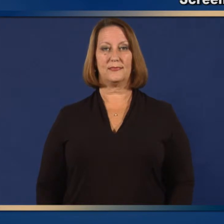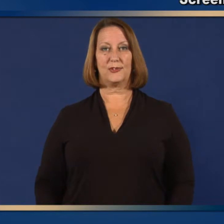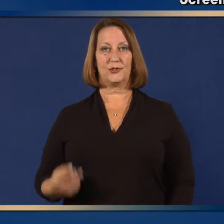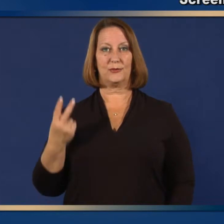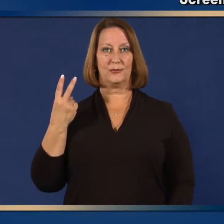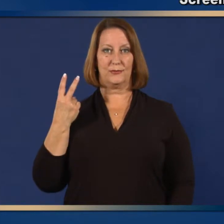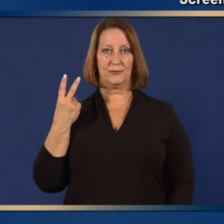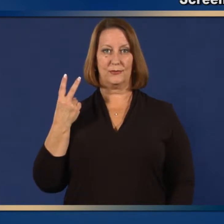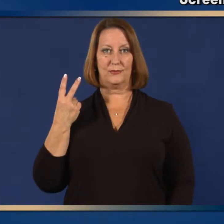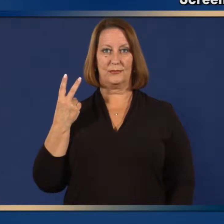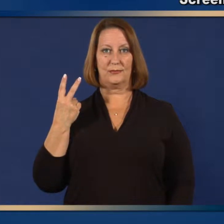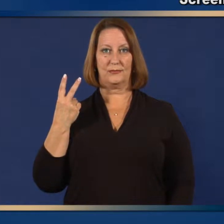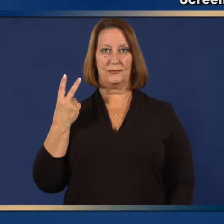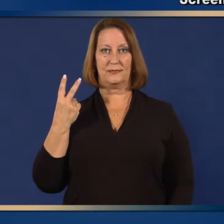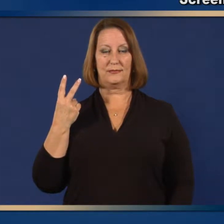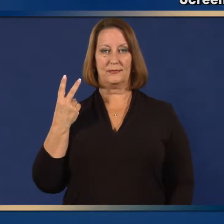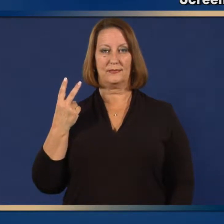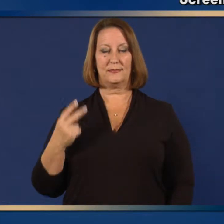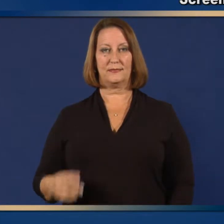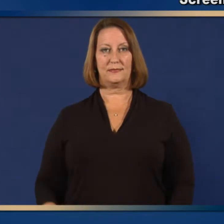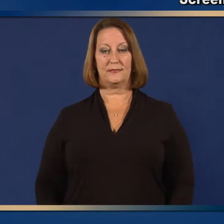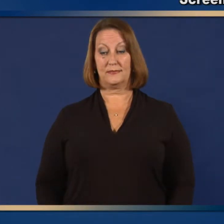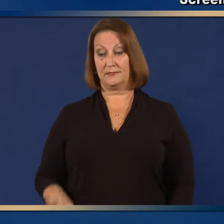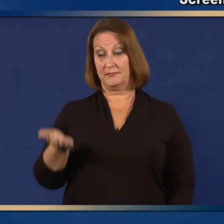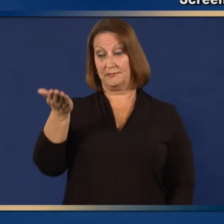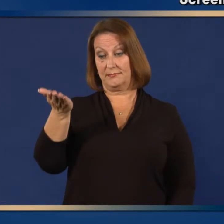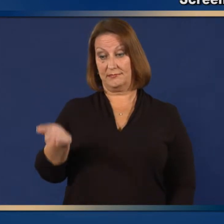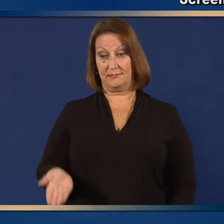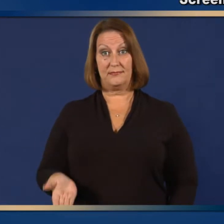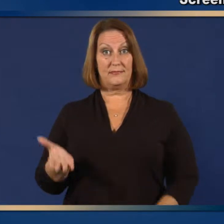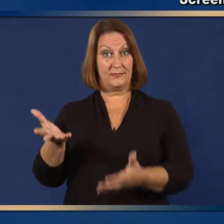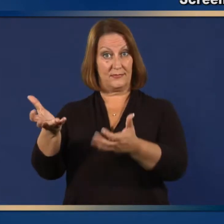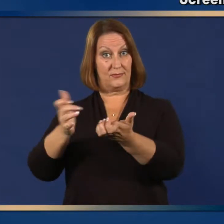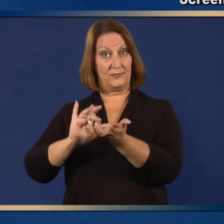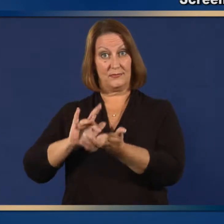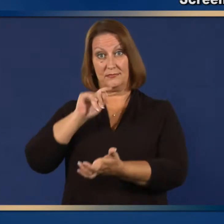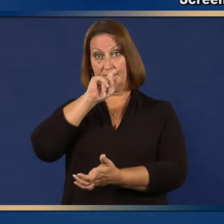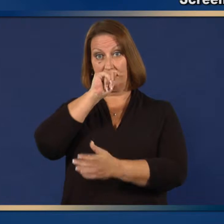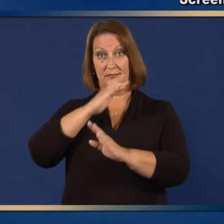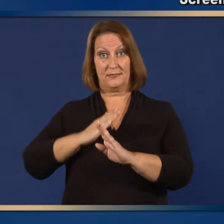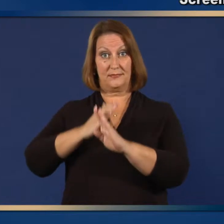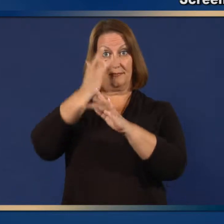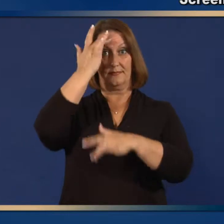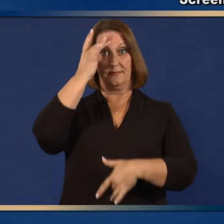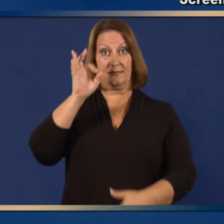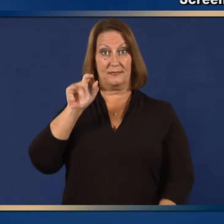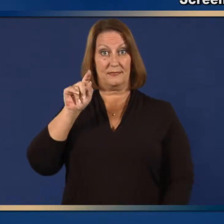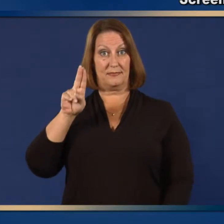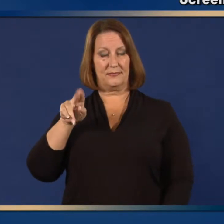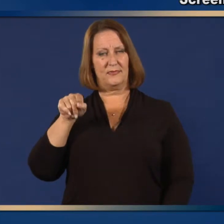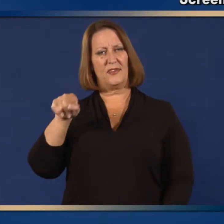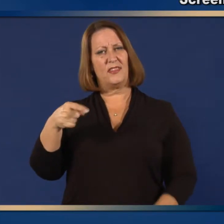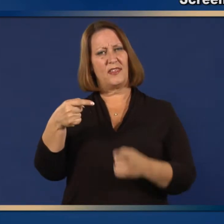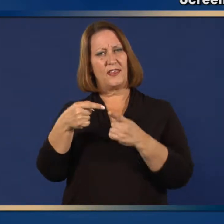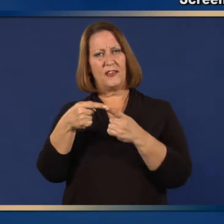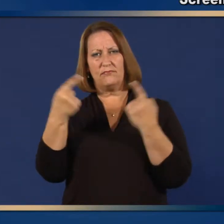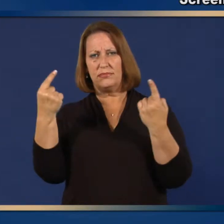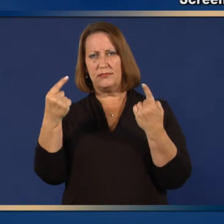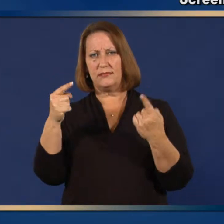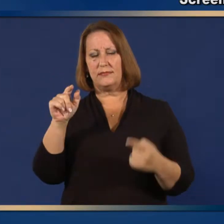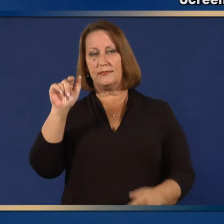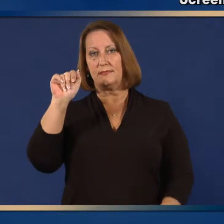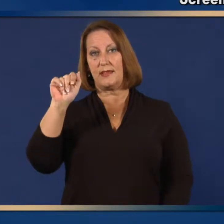2. Does the person to be vaccinated have an allergy to